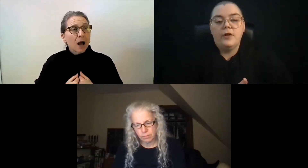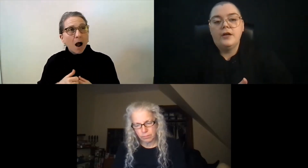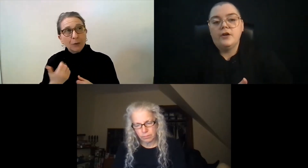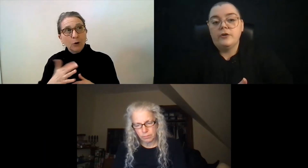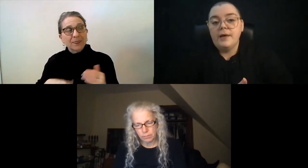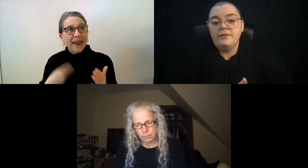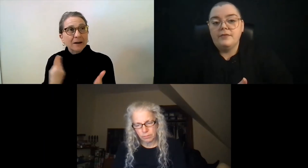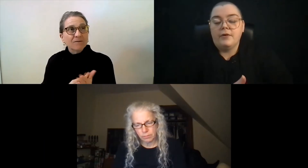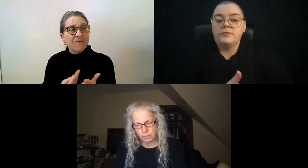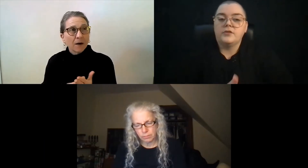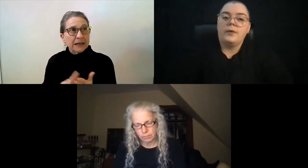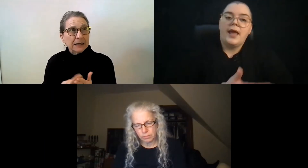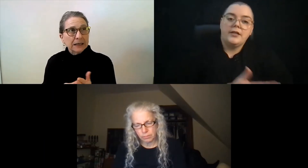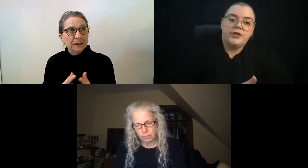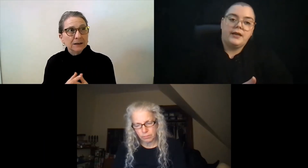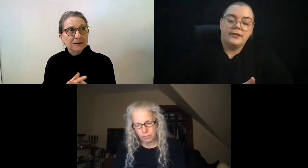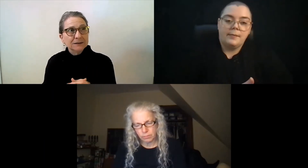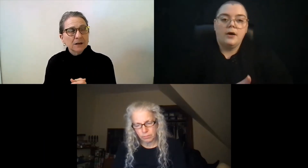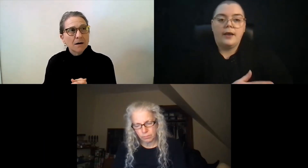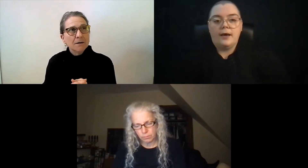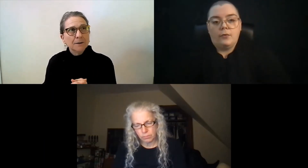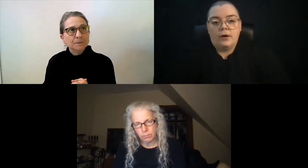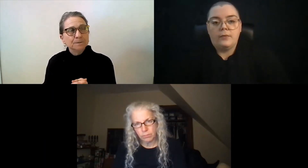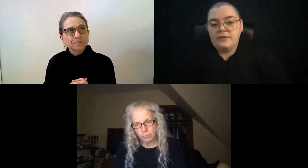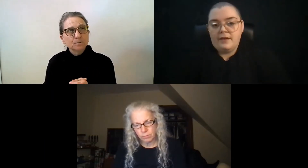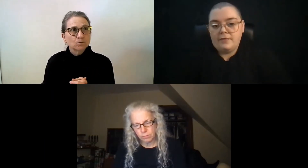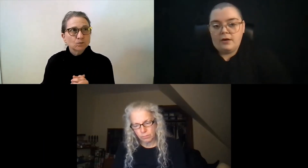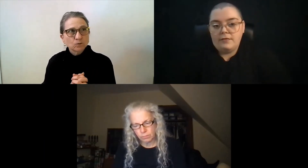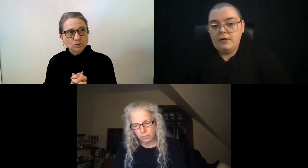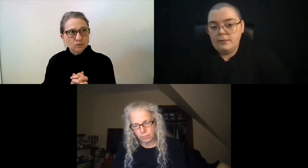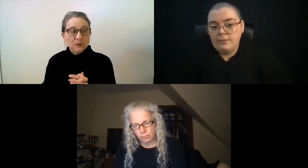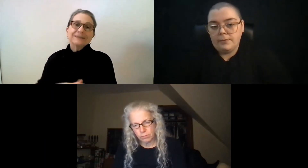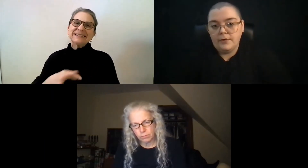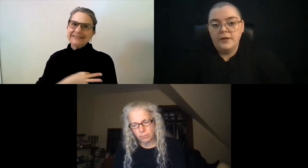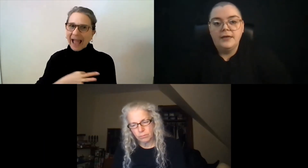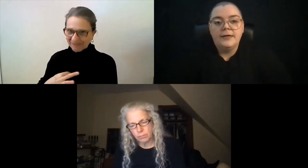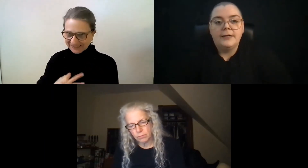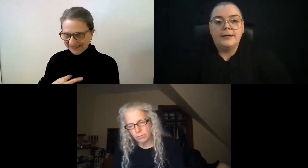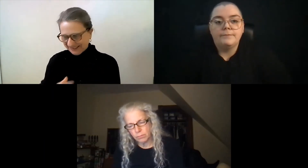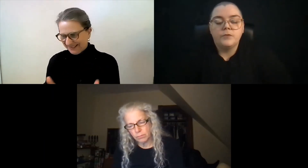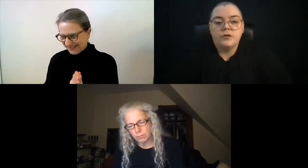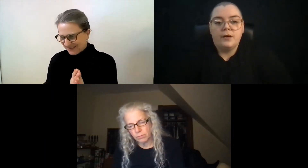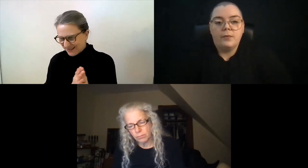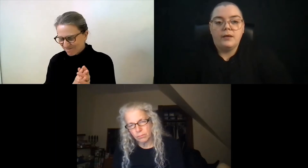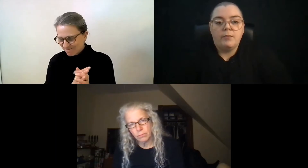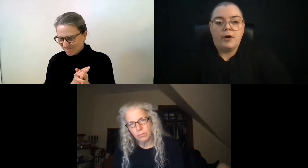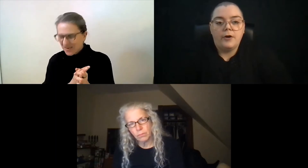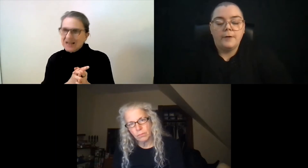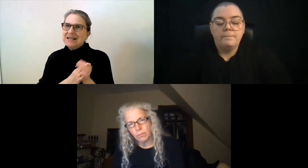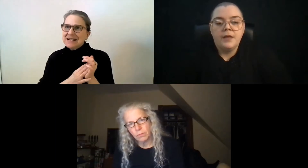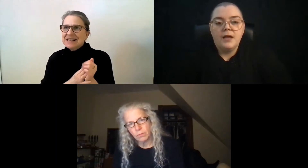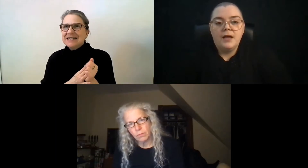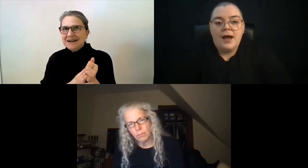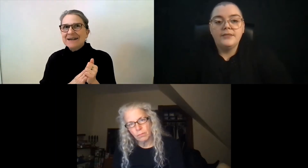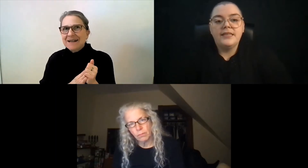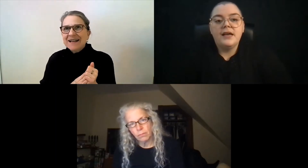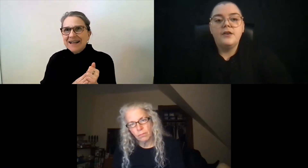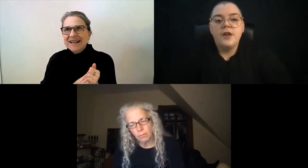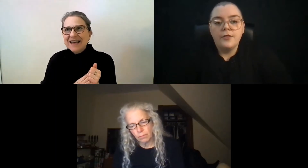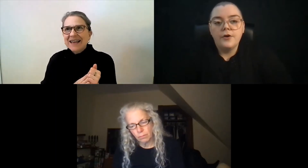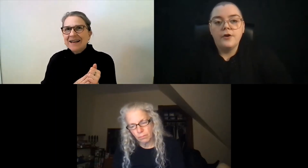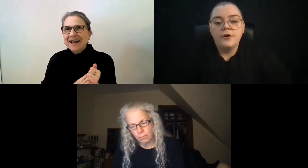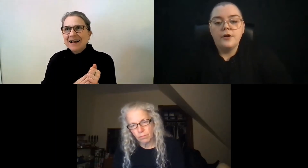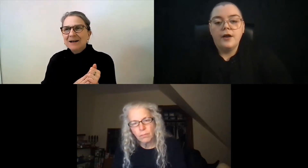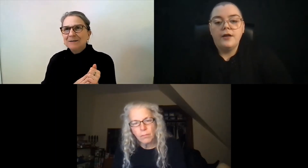people could benefit from. So we educate them on how to work with deaf and hard of hearing people so that we can partner. I would say